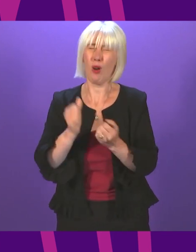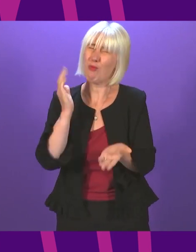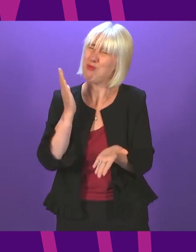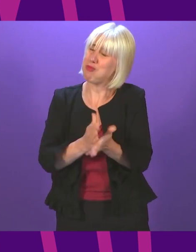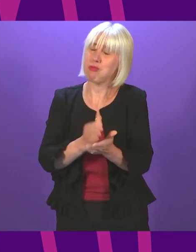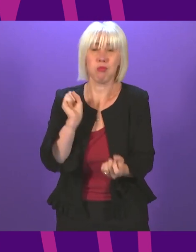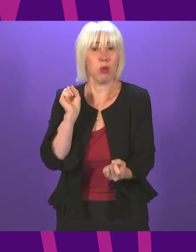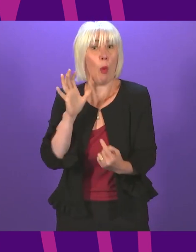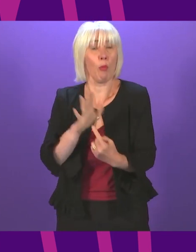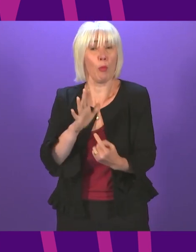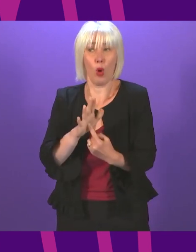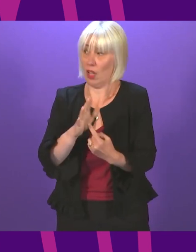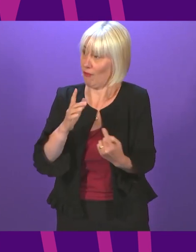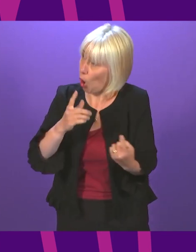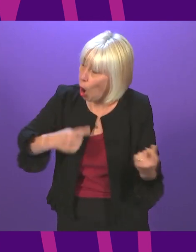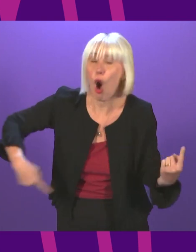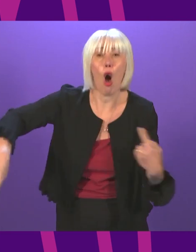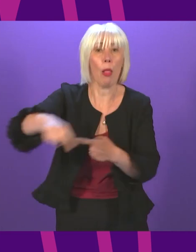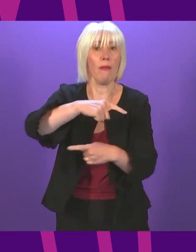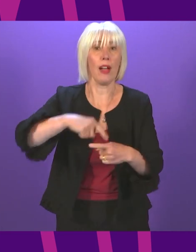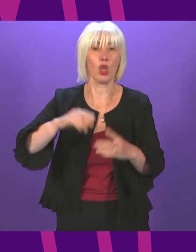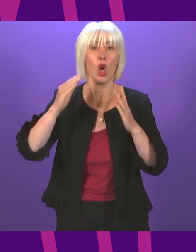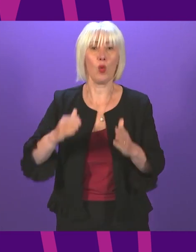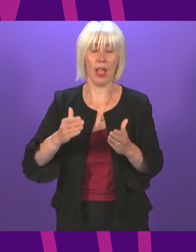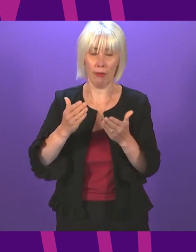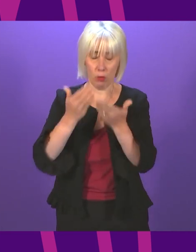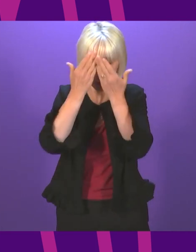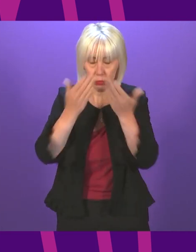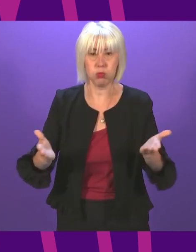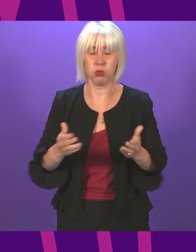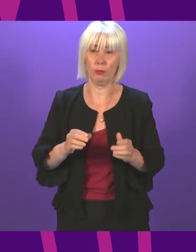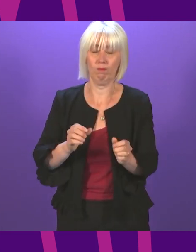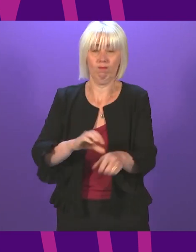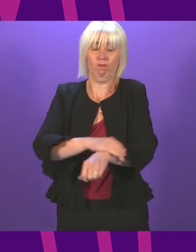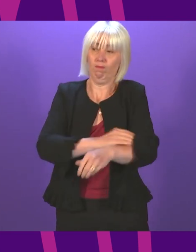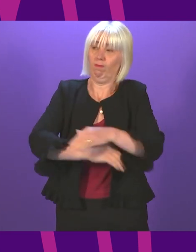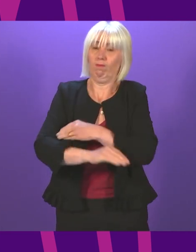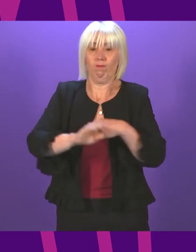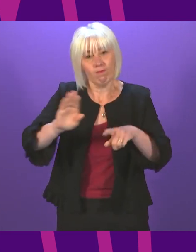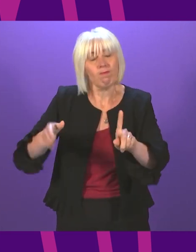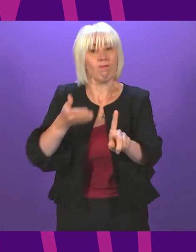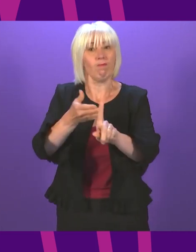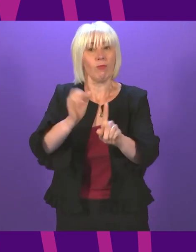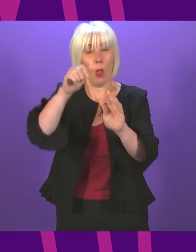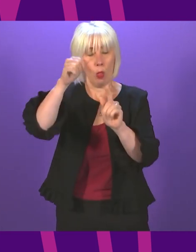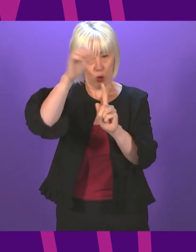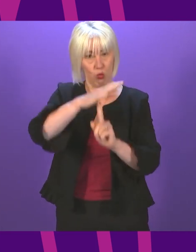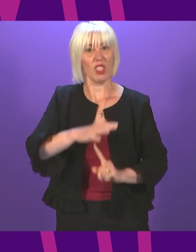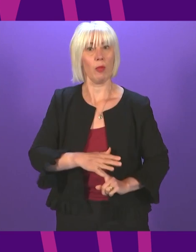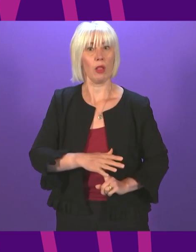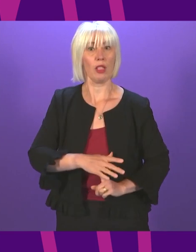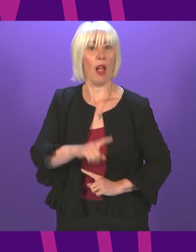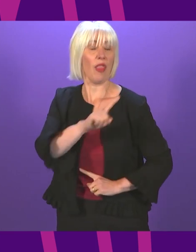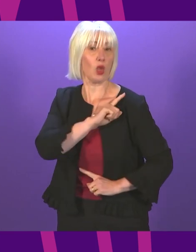important for us, all of us, to live up to these principles. And that is the motivation for reaching this agreement.